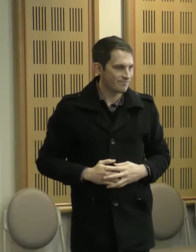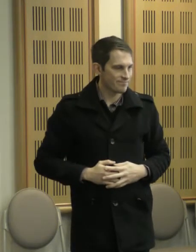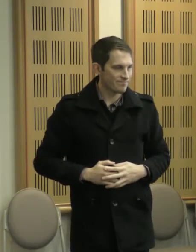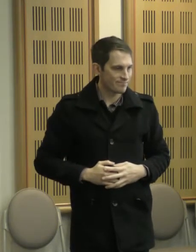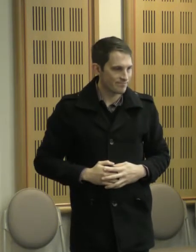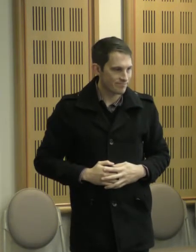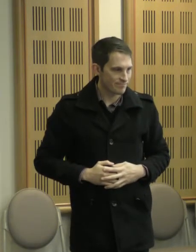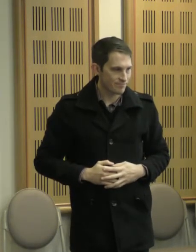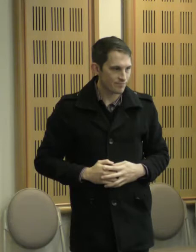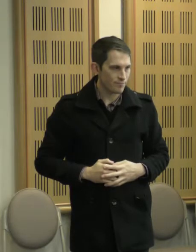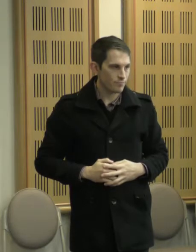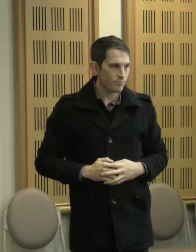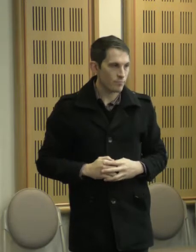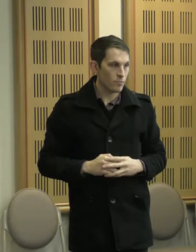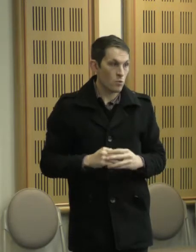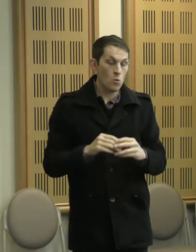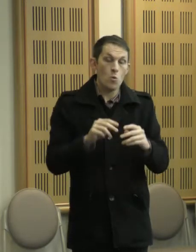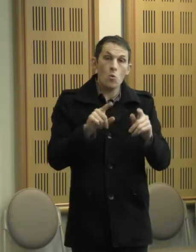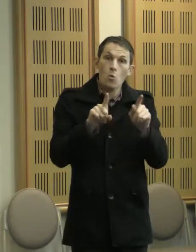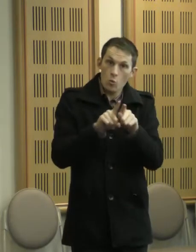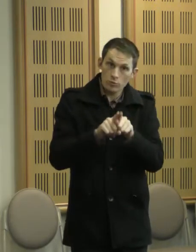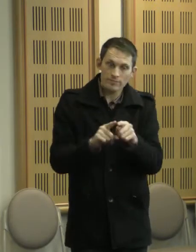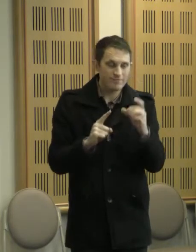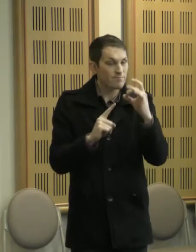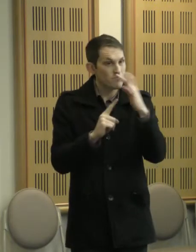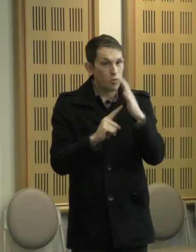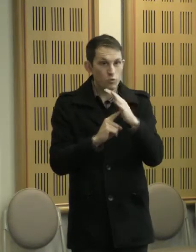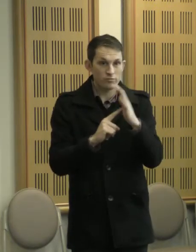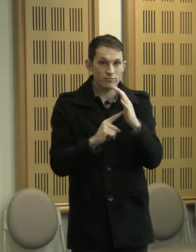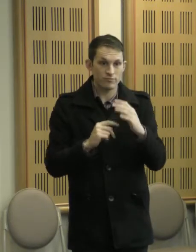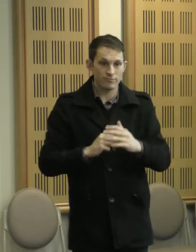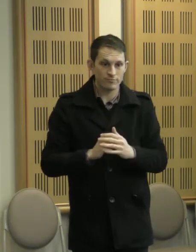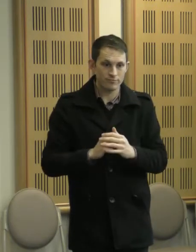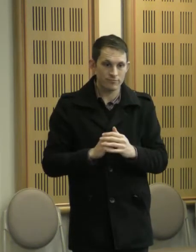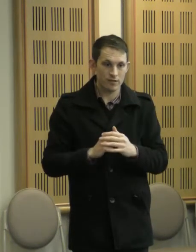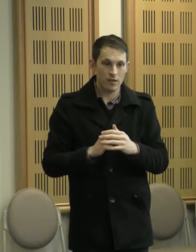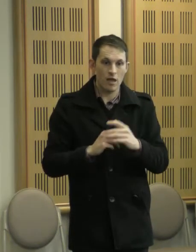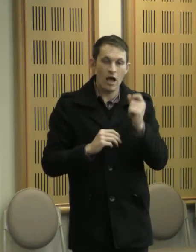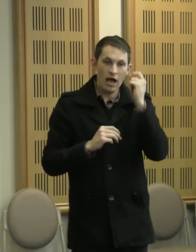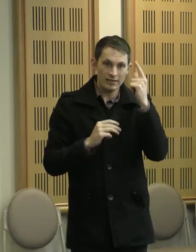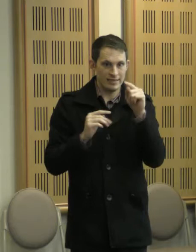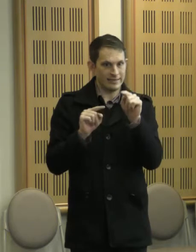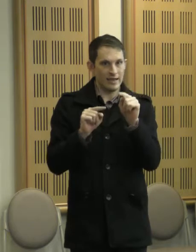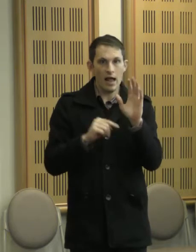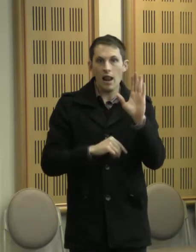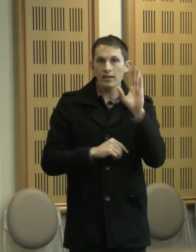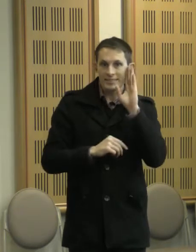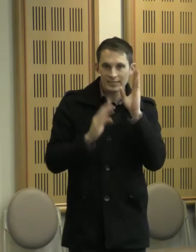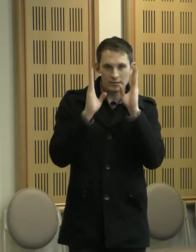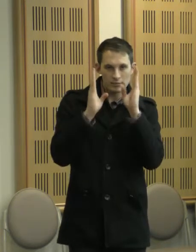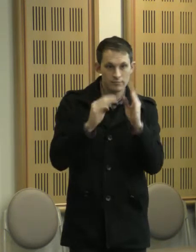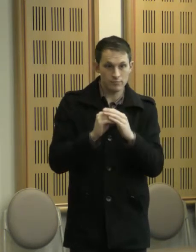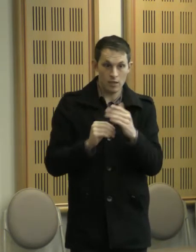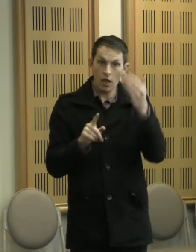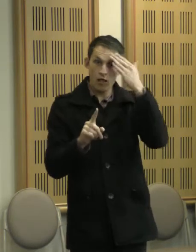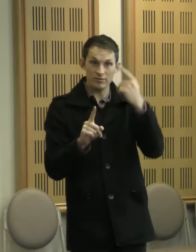Also, it's impossible to overestimate the importance of listening. Elders have explained to us that people are shy